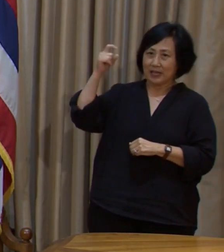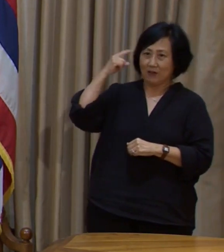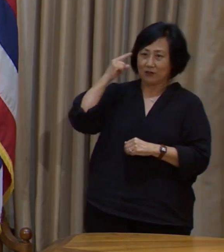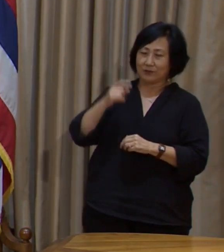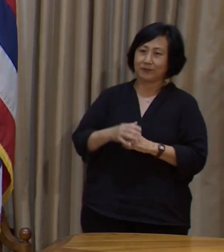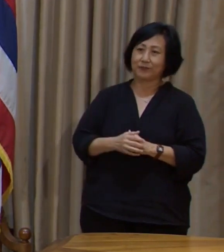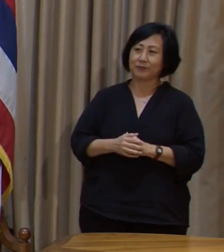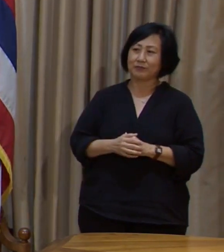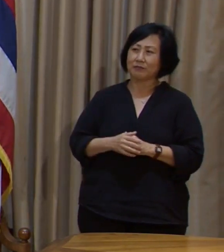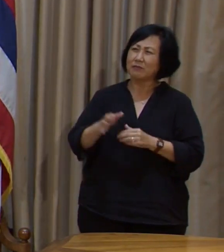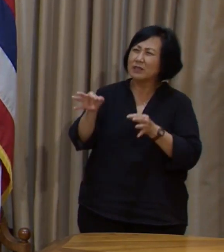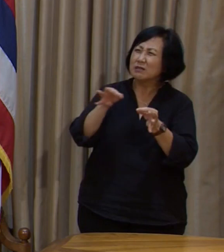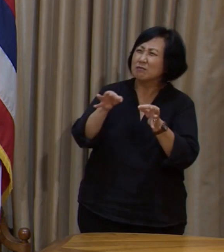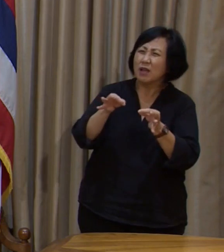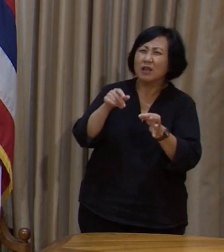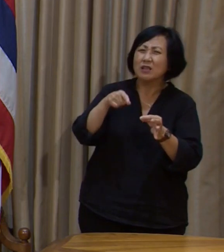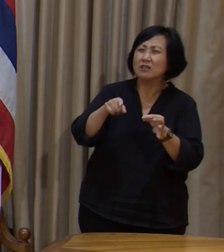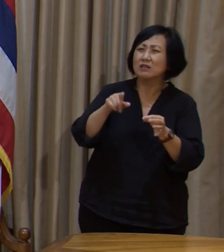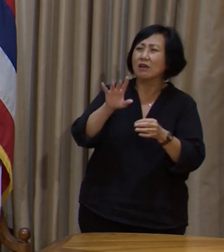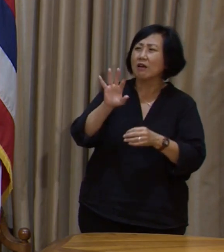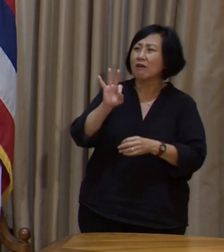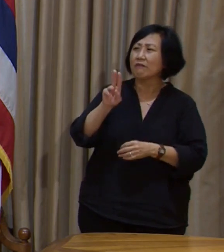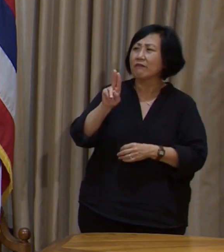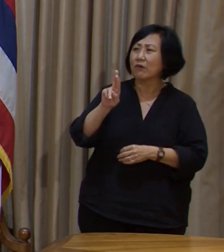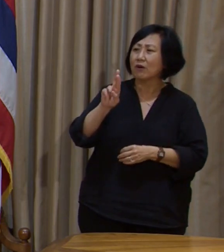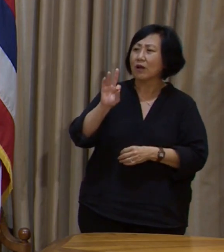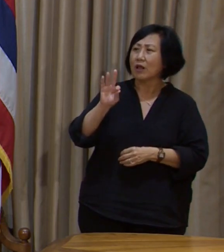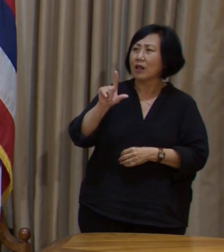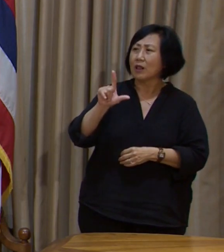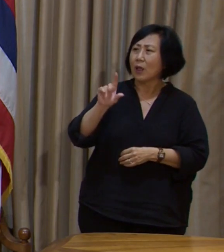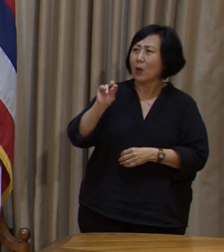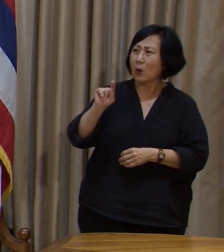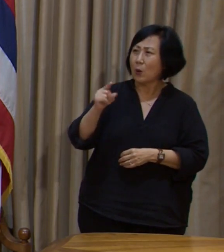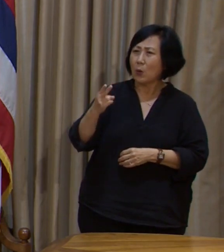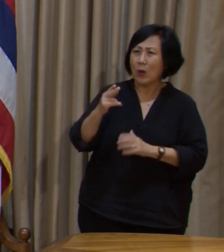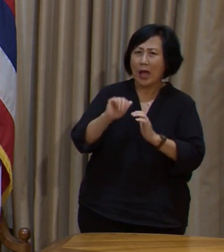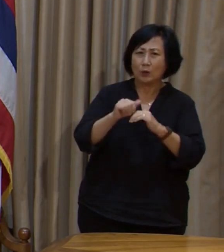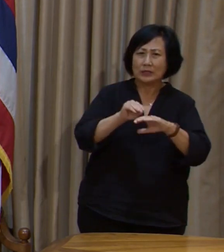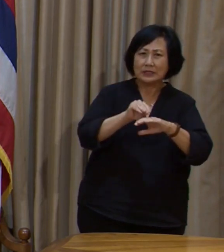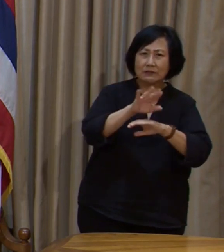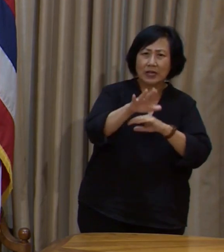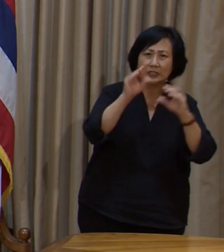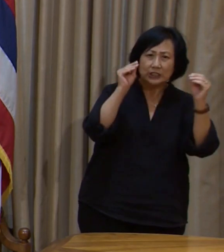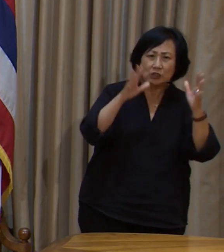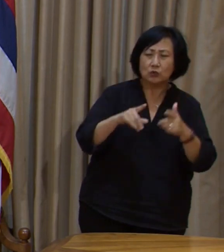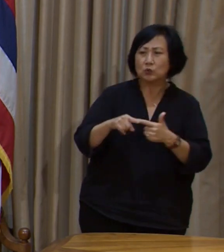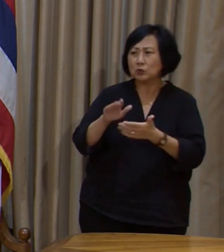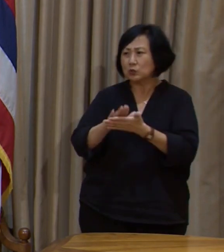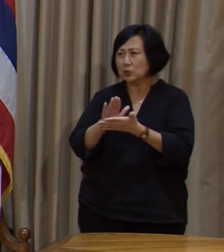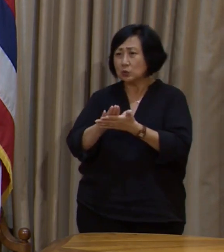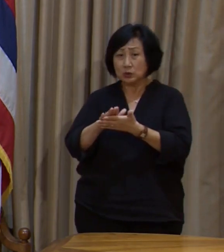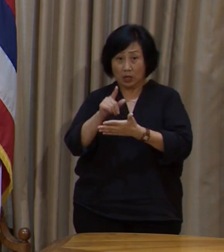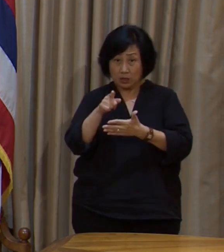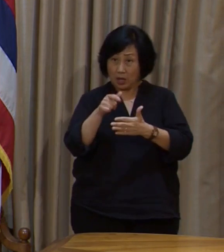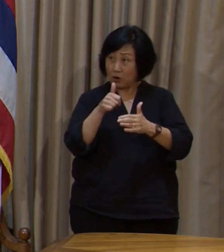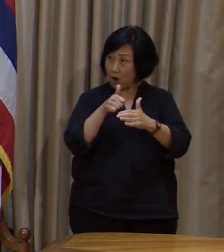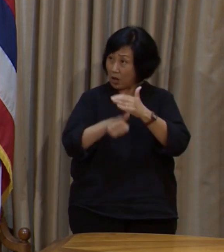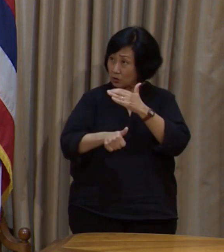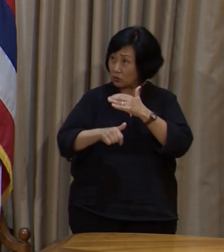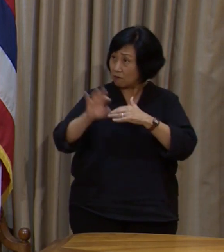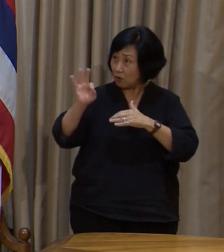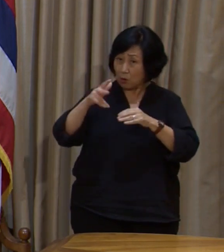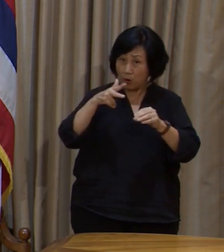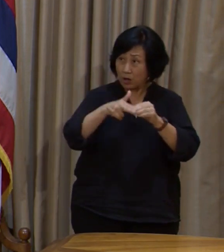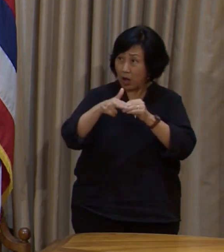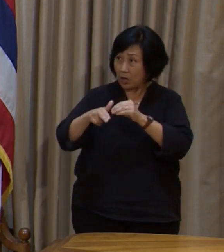exactly how this affects schools and teachers? Are they also part of the overall furlough that you're imposing?